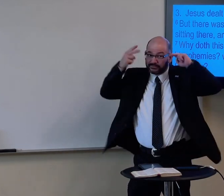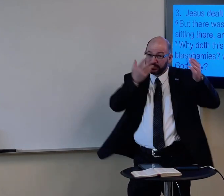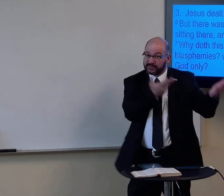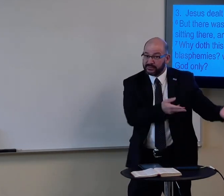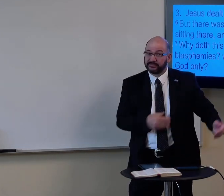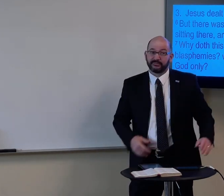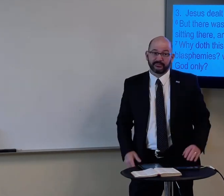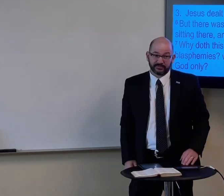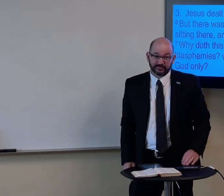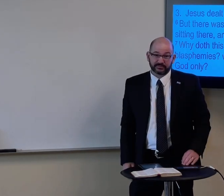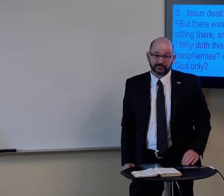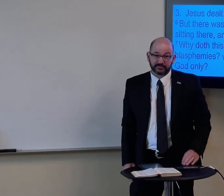They misunderstood.